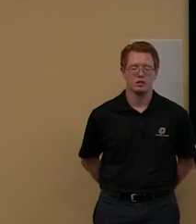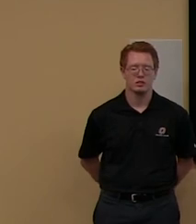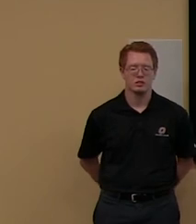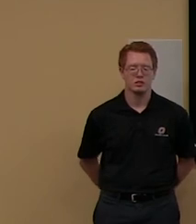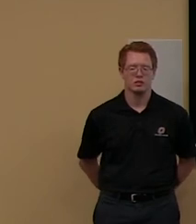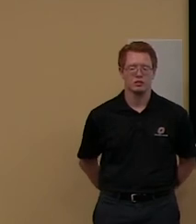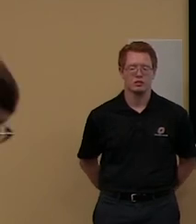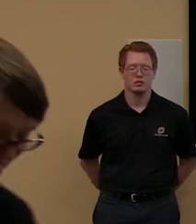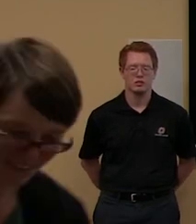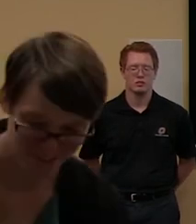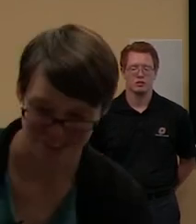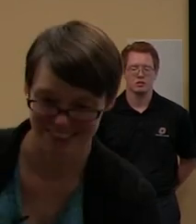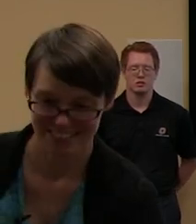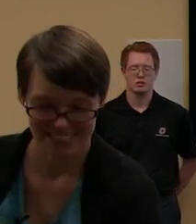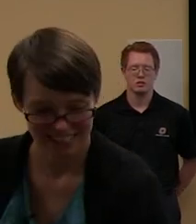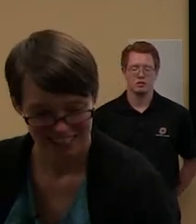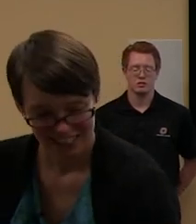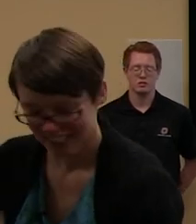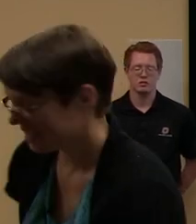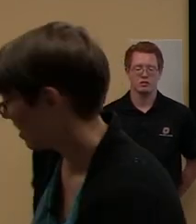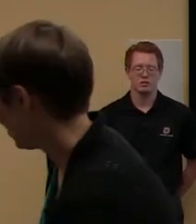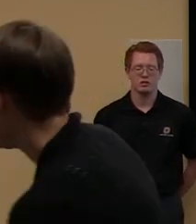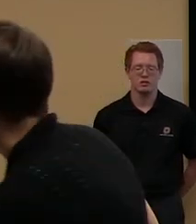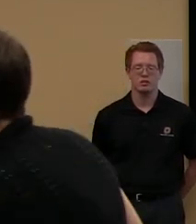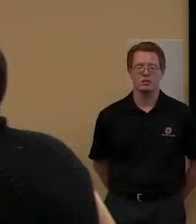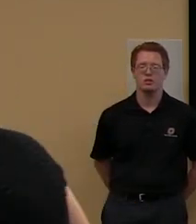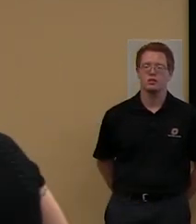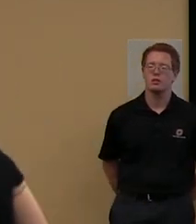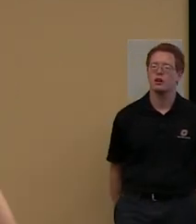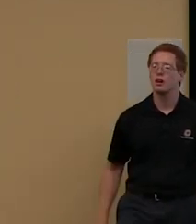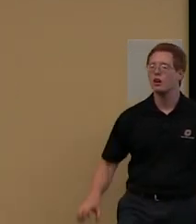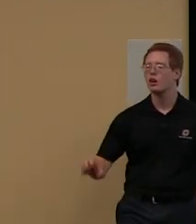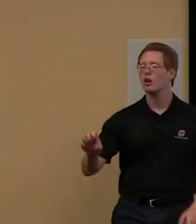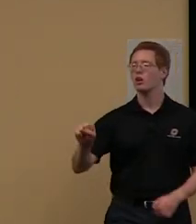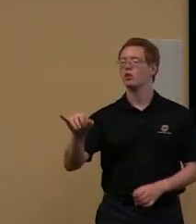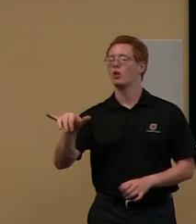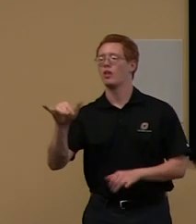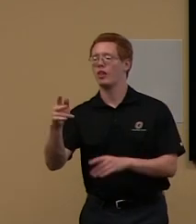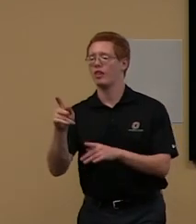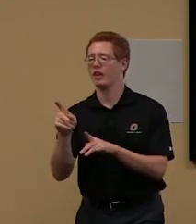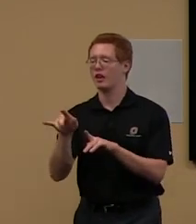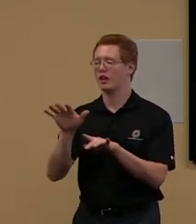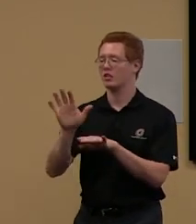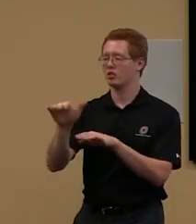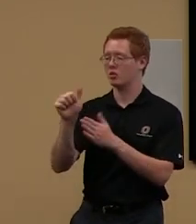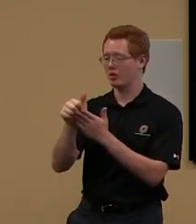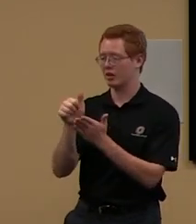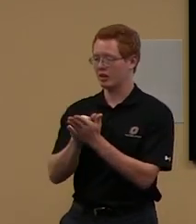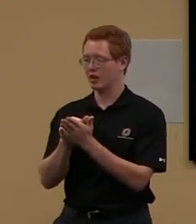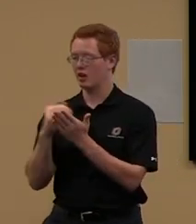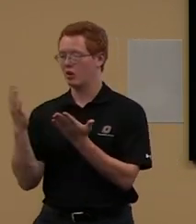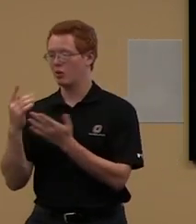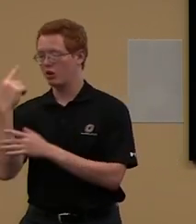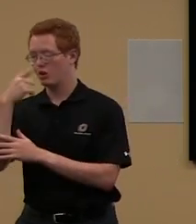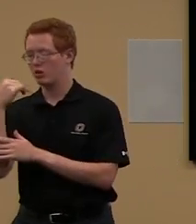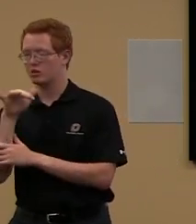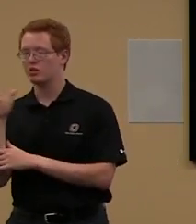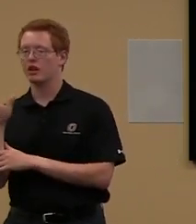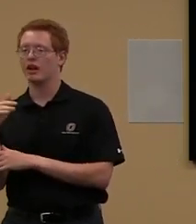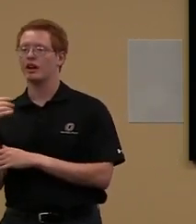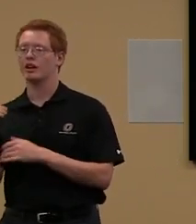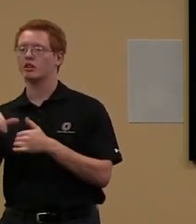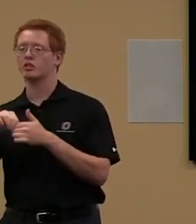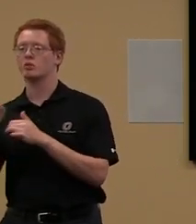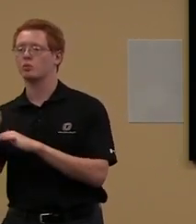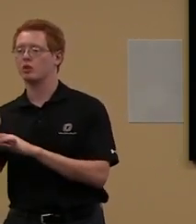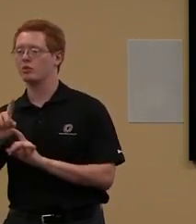Yeah, you already have an account. Fantastic. Yeah, and so this is what your account looks like where you can see, this is where you'll